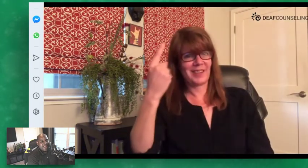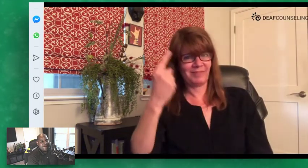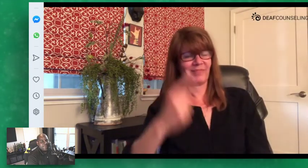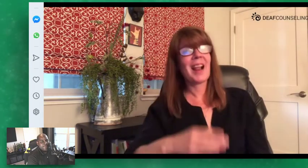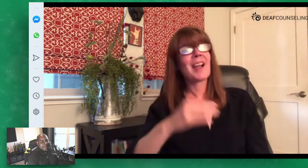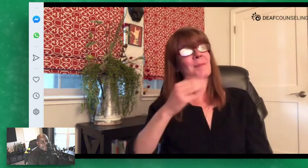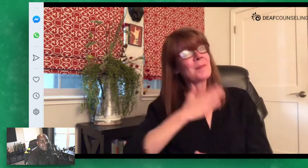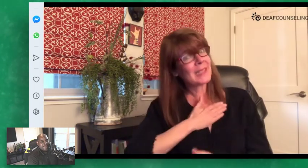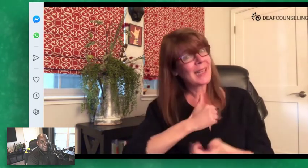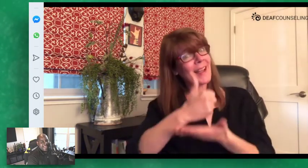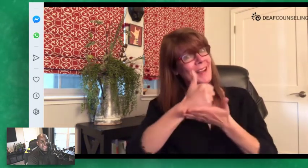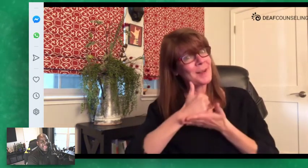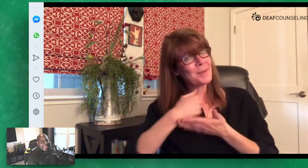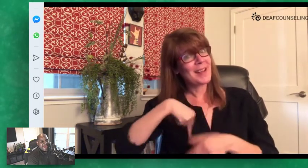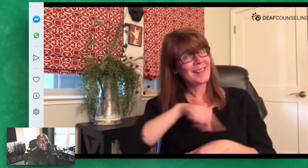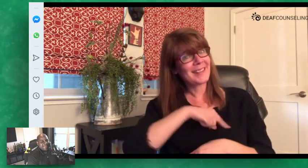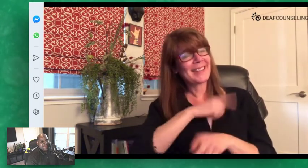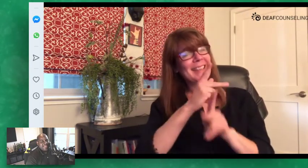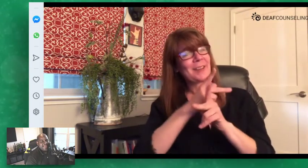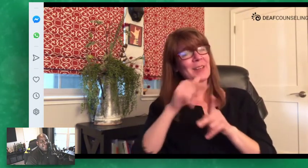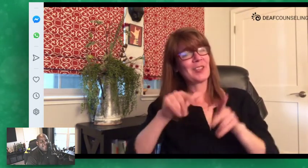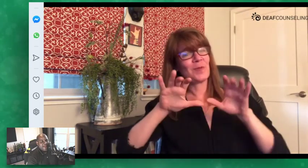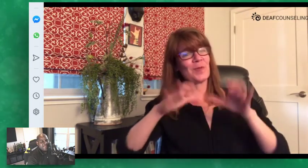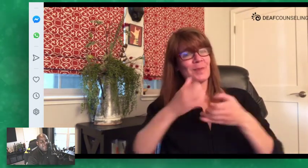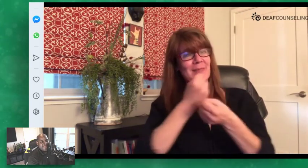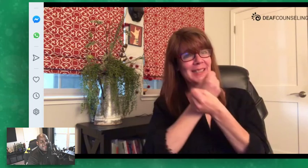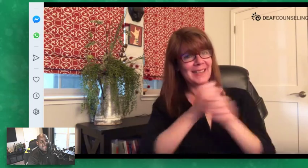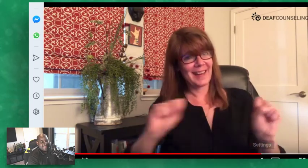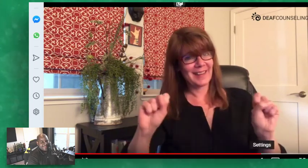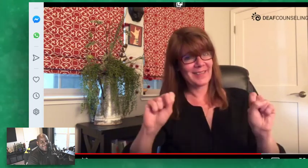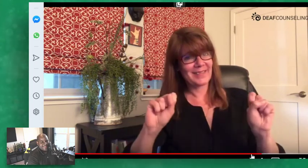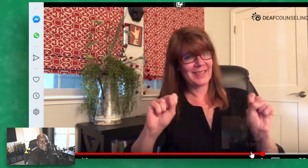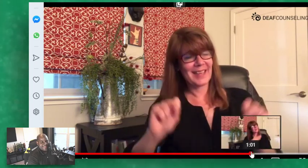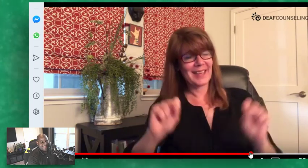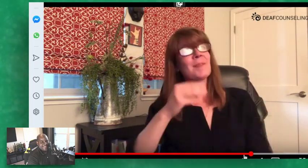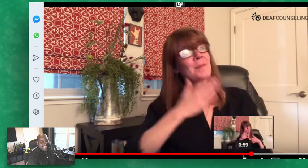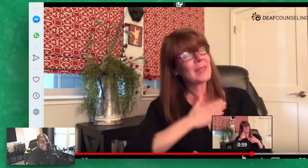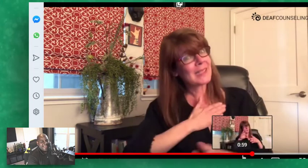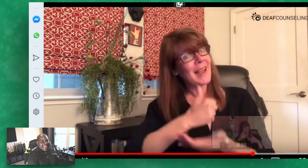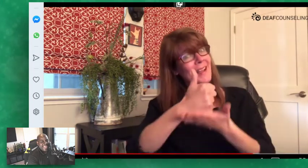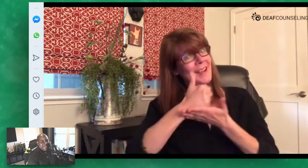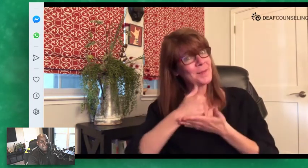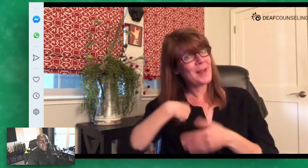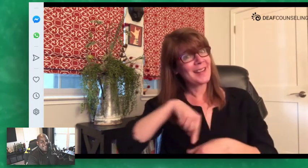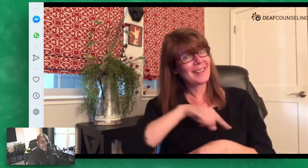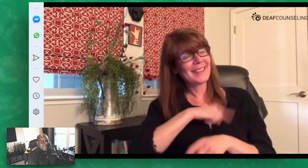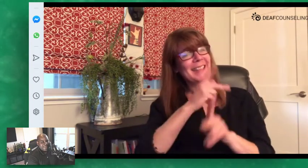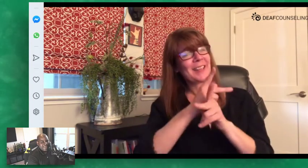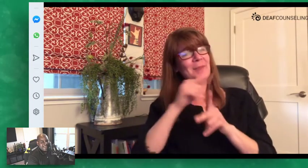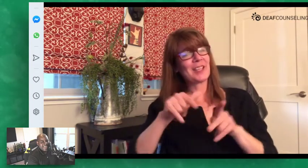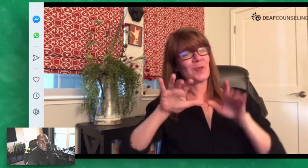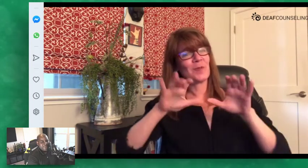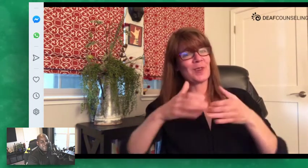everyone and please help me and please help me everyone